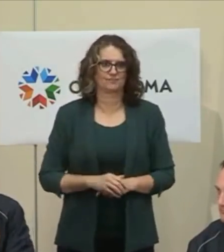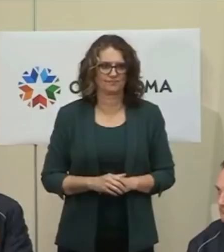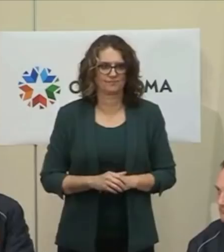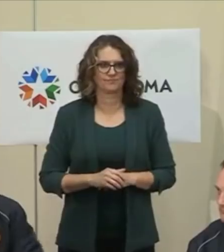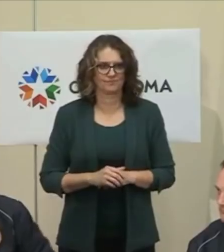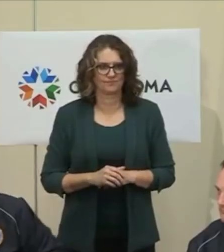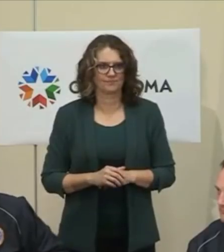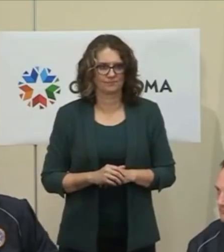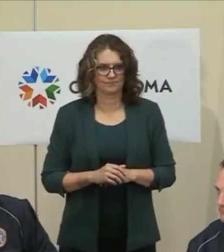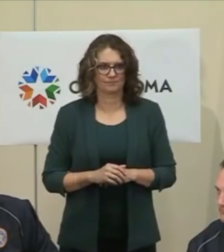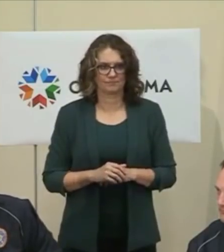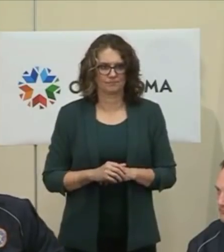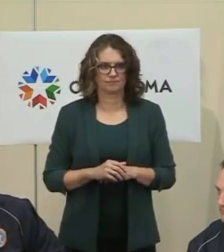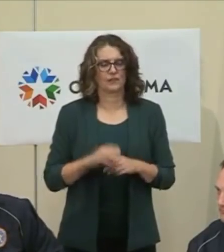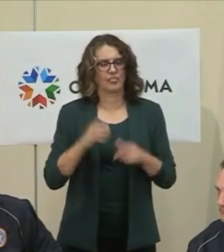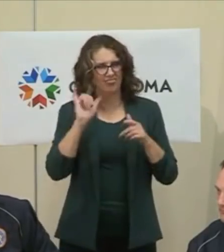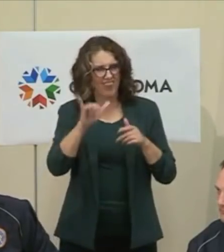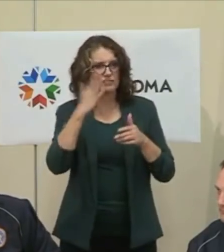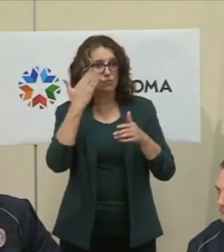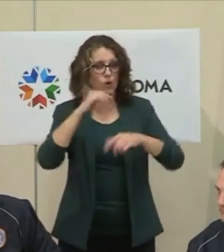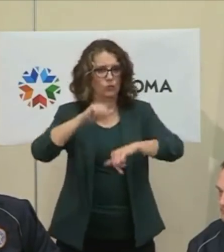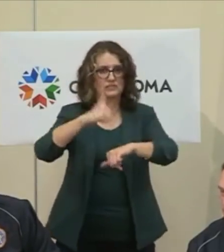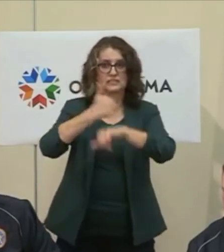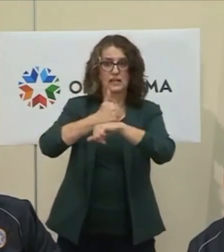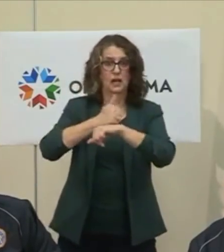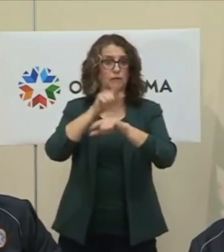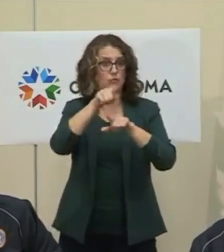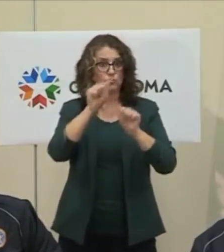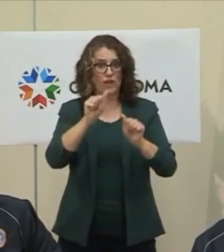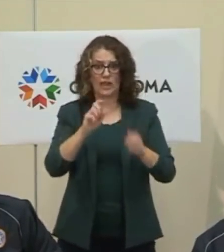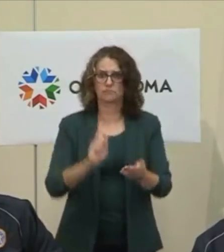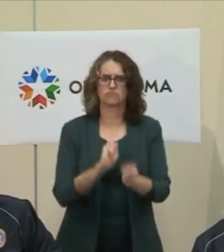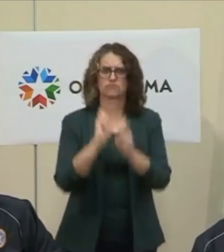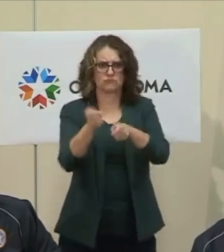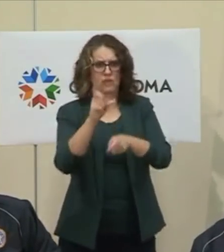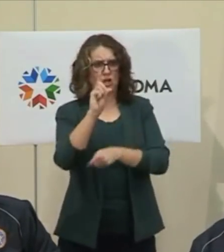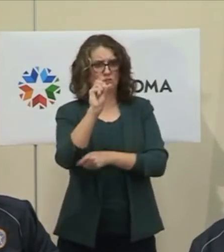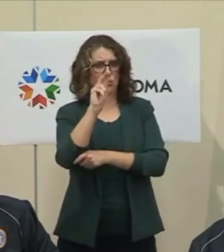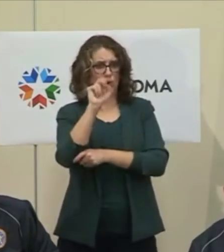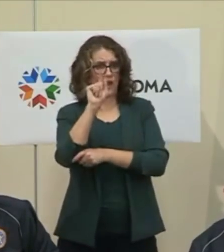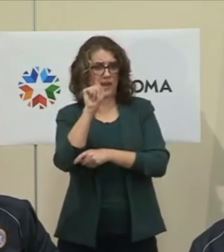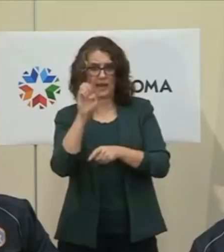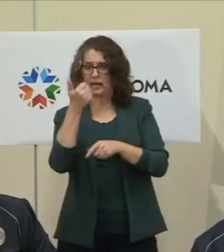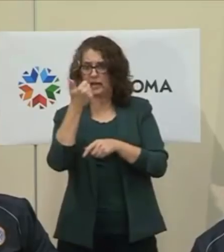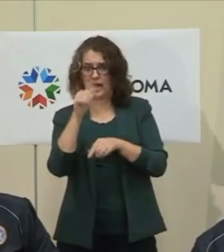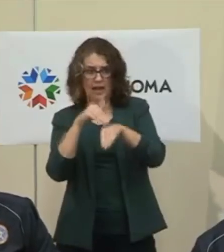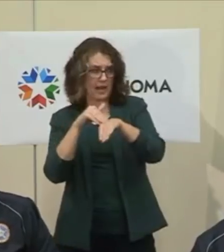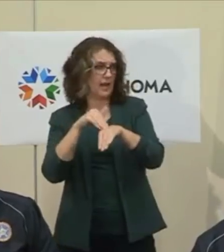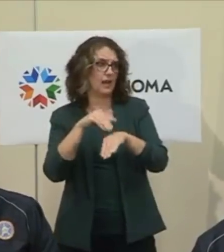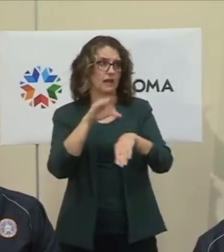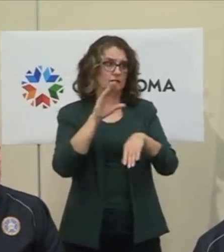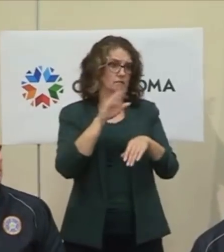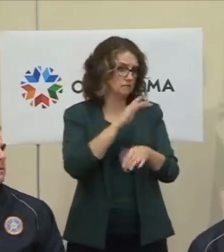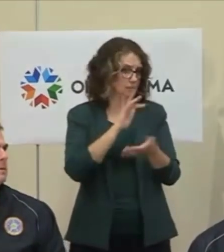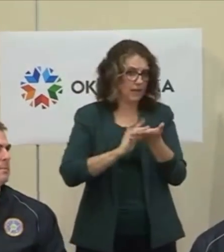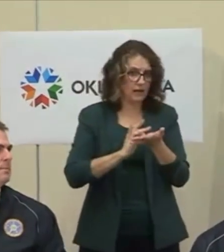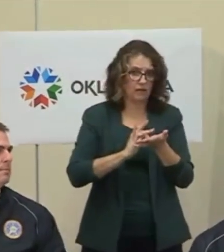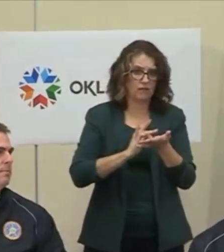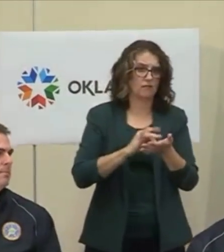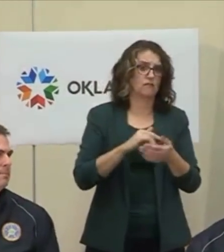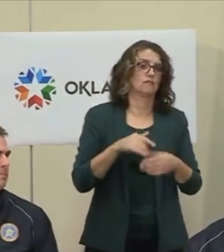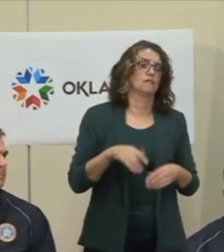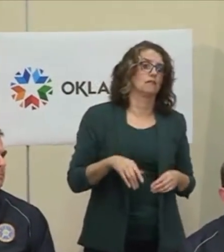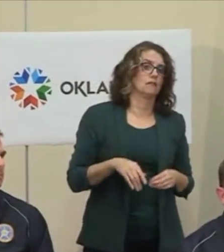facility that the National Guard is setting up at a couple different locations to get some donations. Can you talk about the state budget real quick, just with the